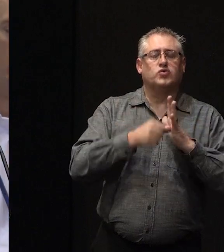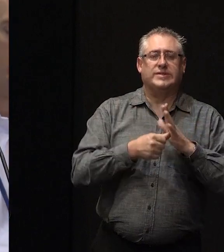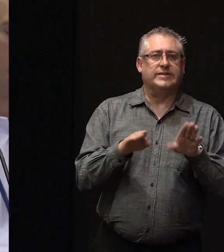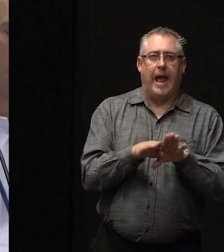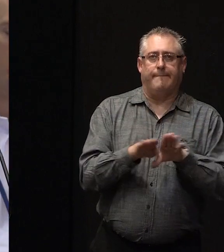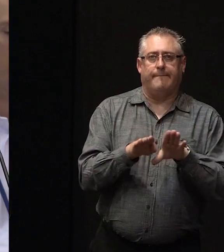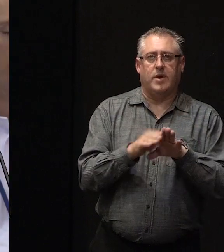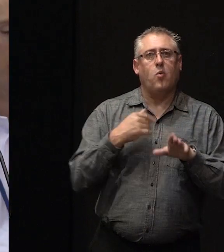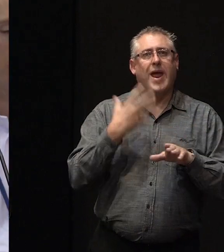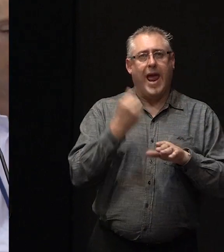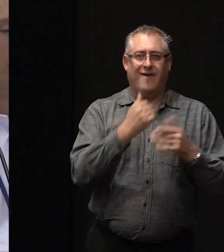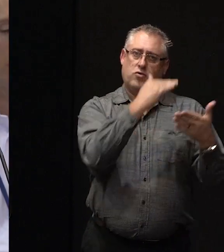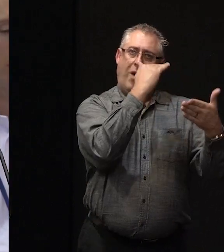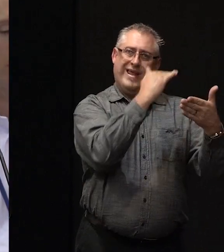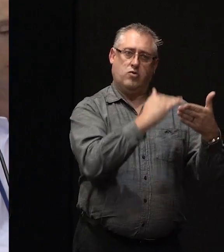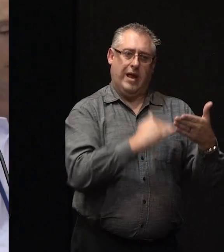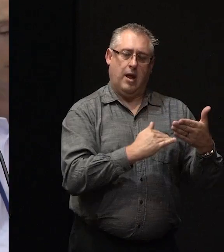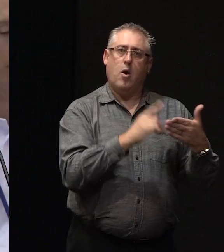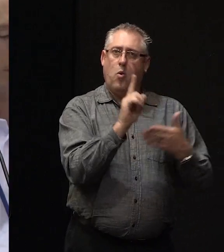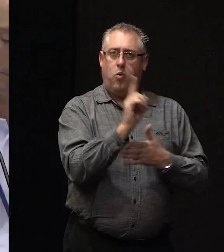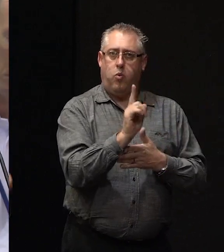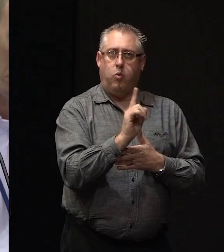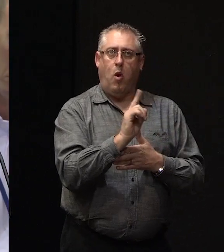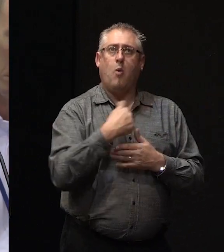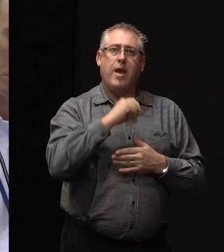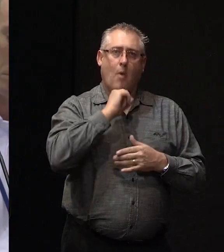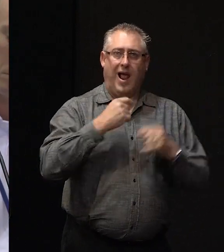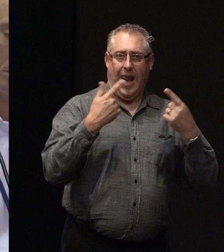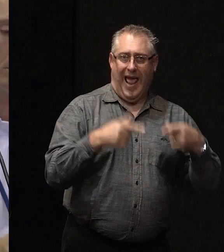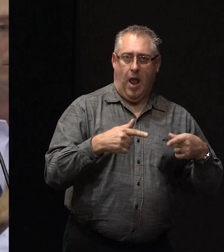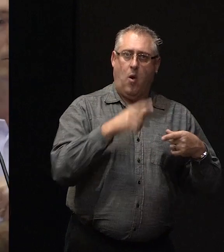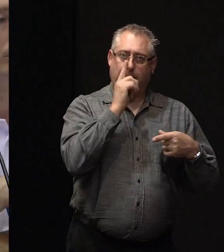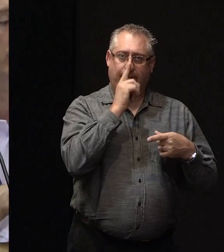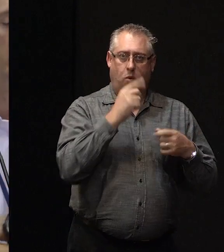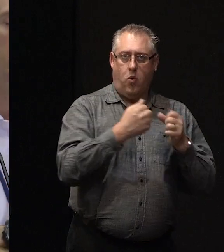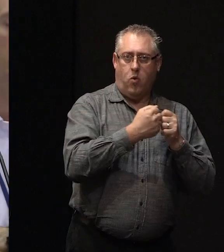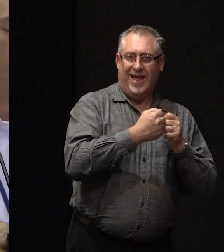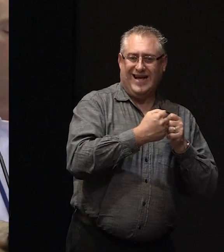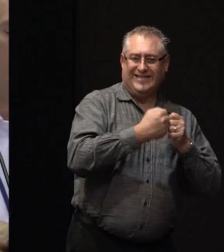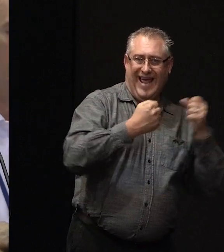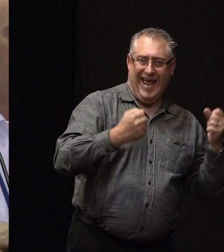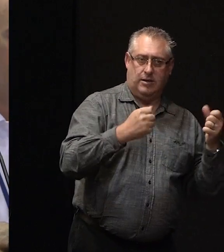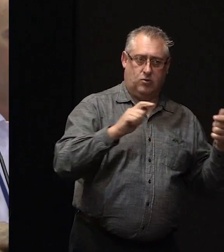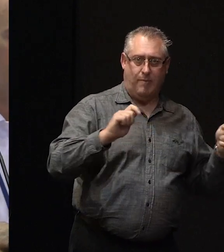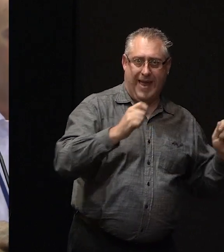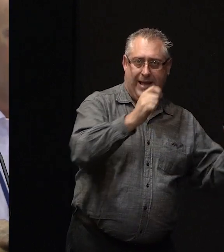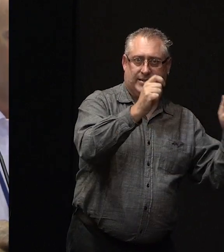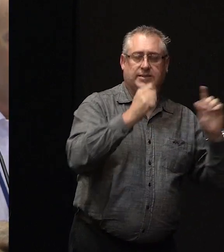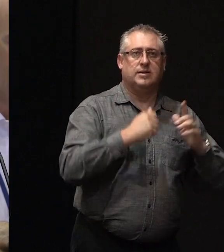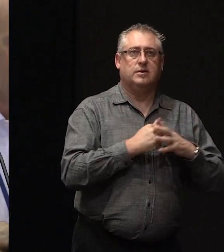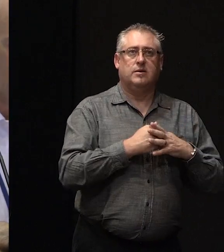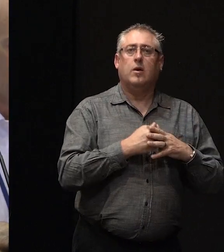So we have certain criteria around what we will allow people to extend their repairs to. So